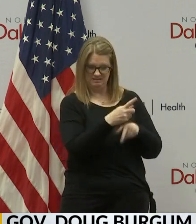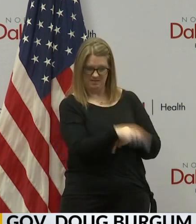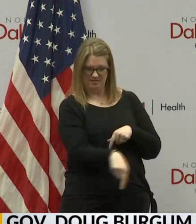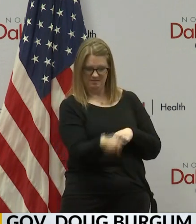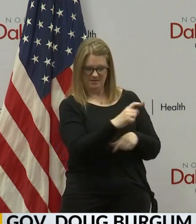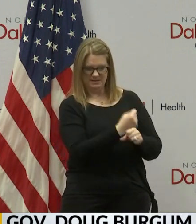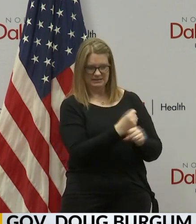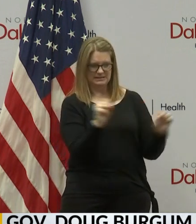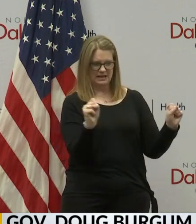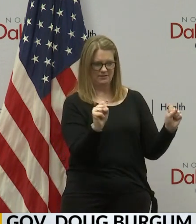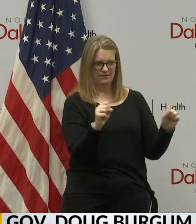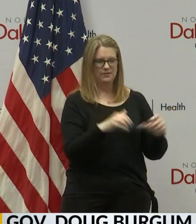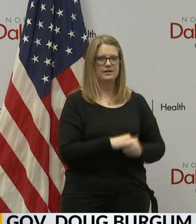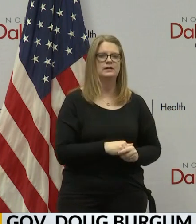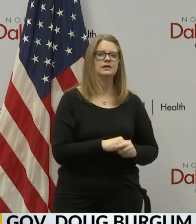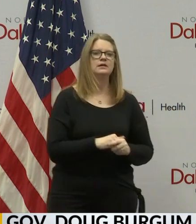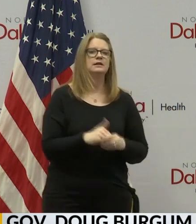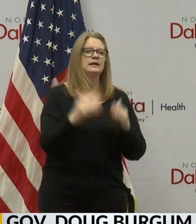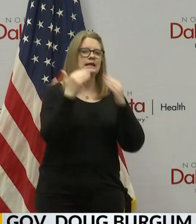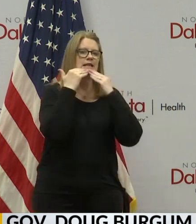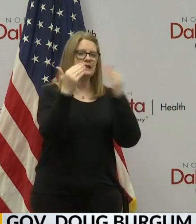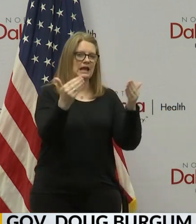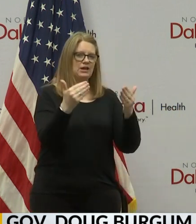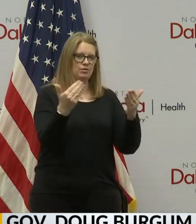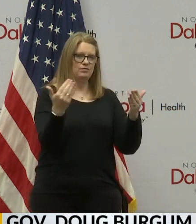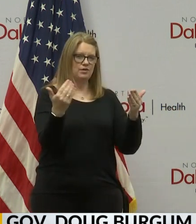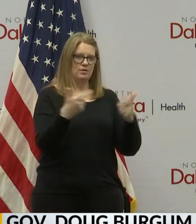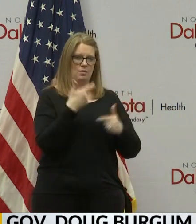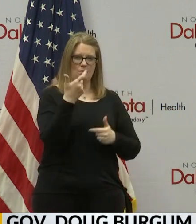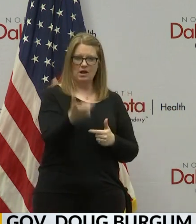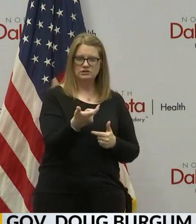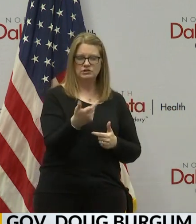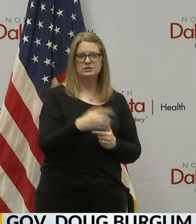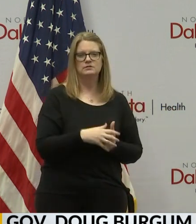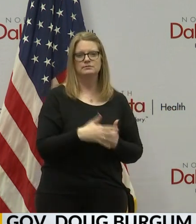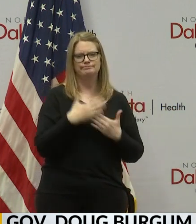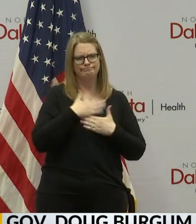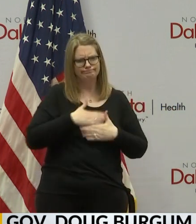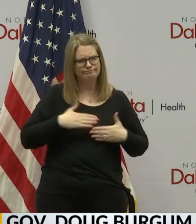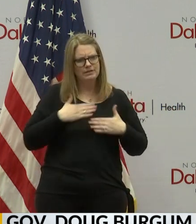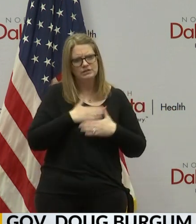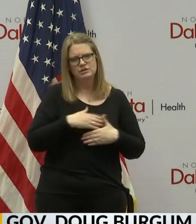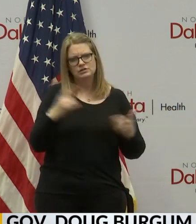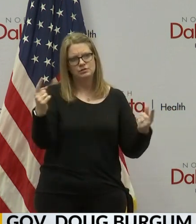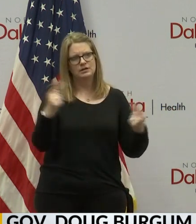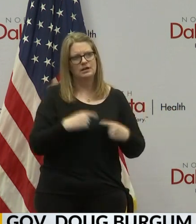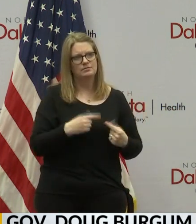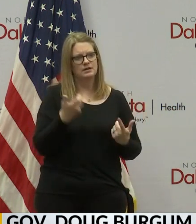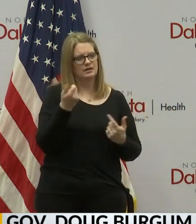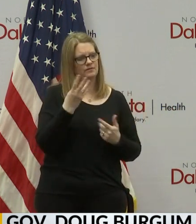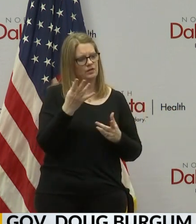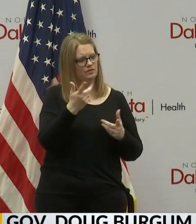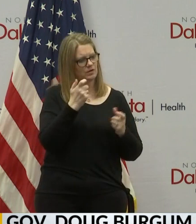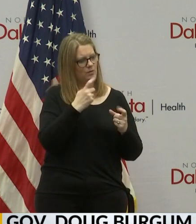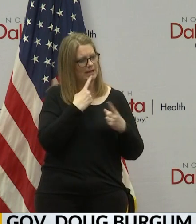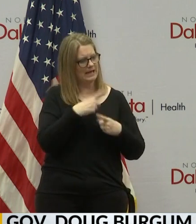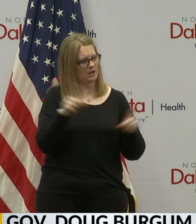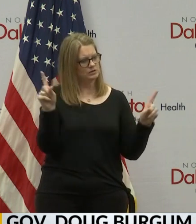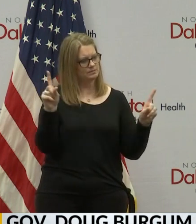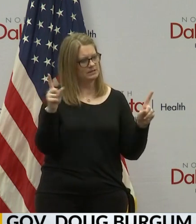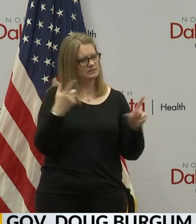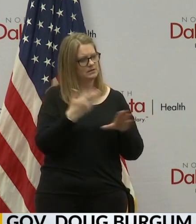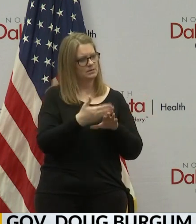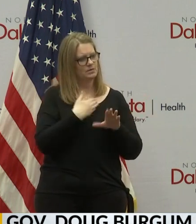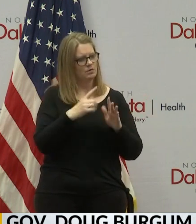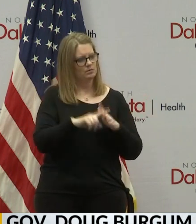Thank you for joining us today. We appreciate very much your being here. Got a couple of quick announcements before we